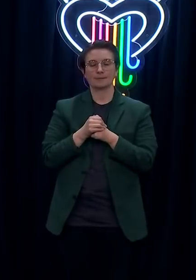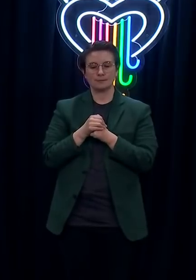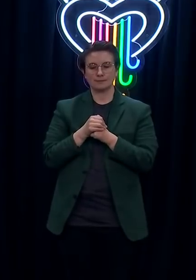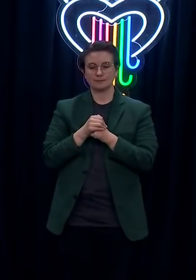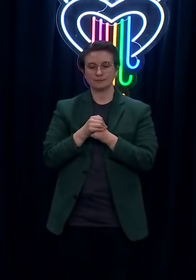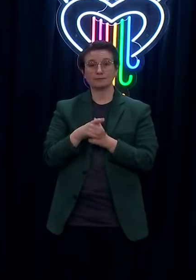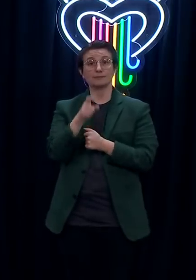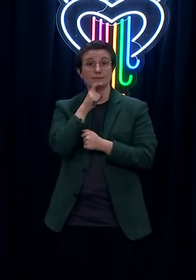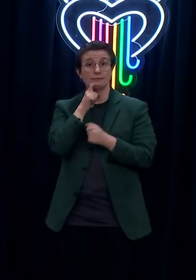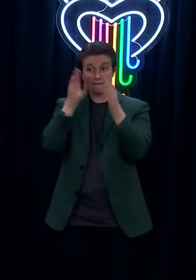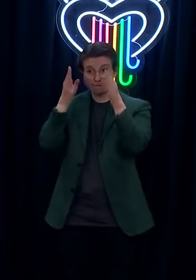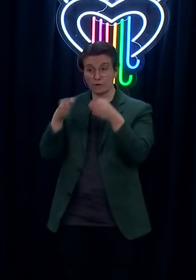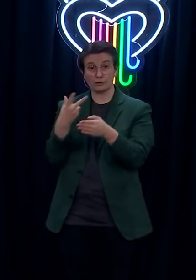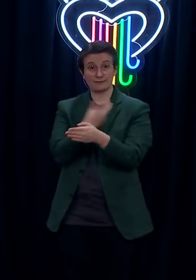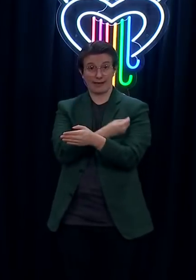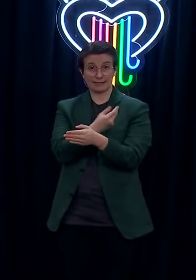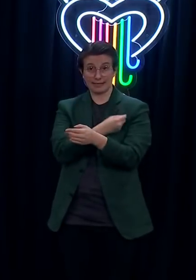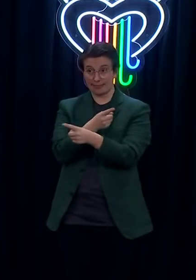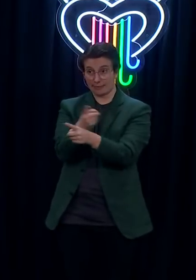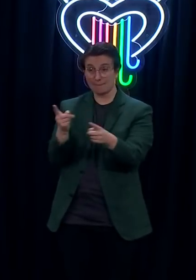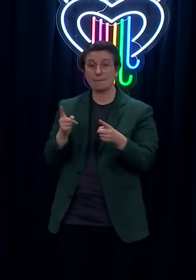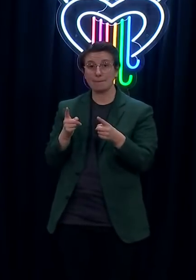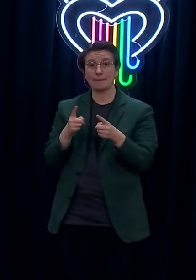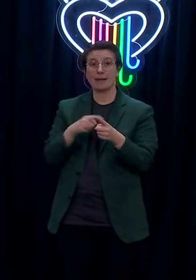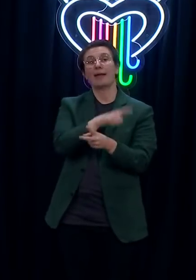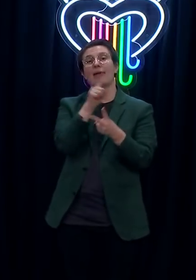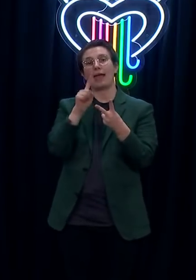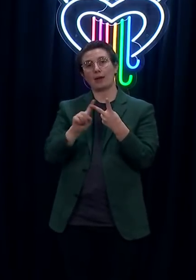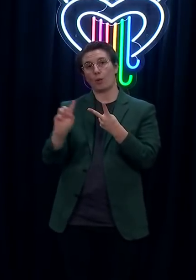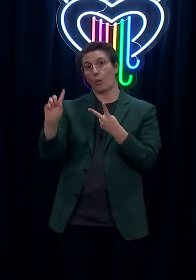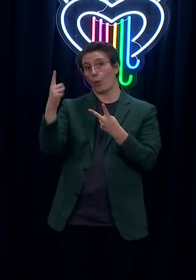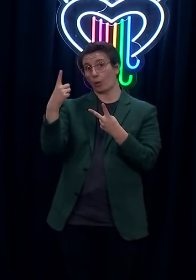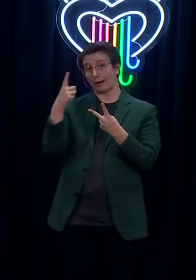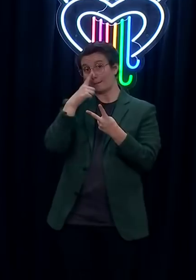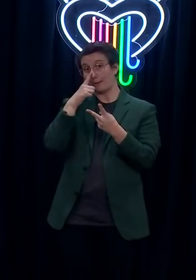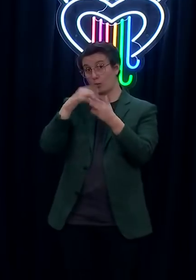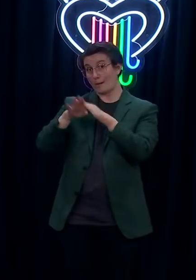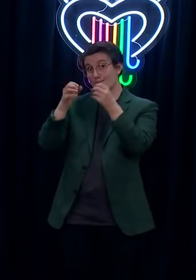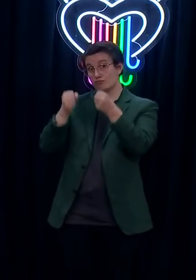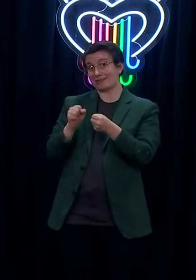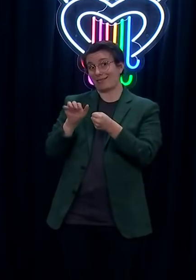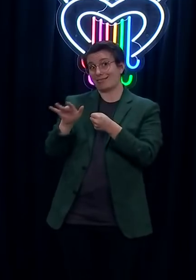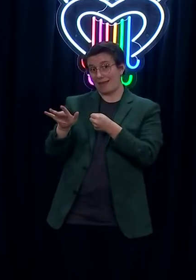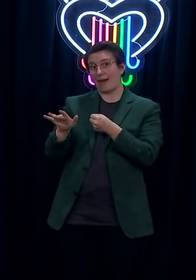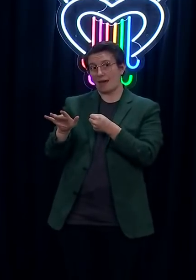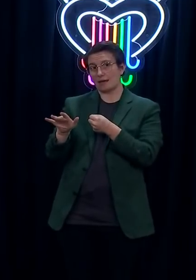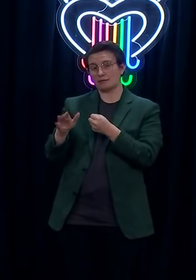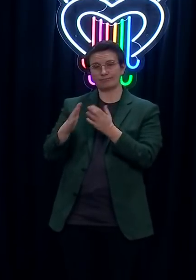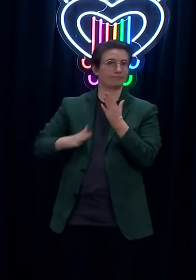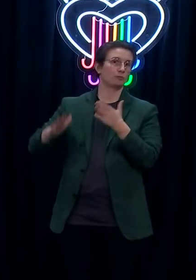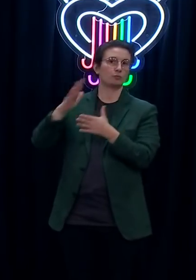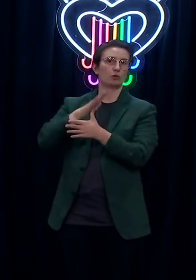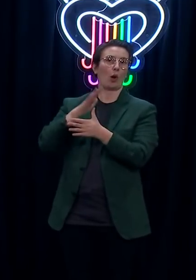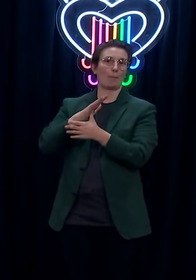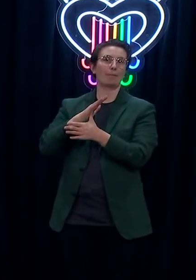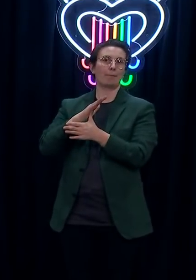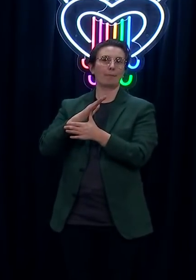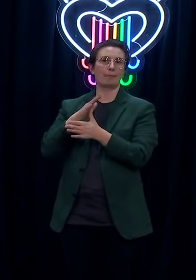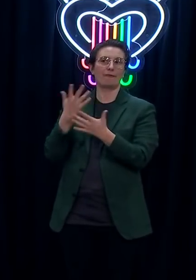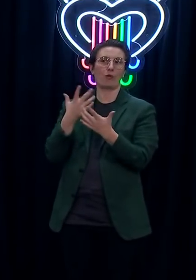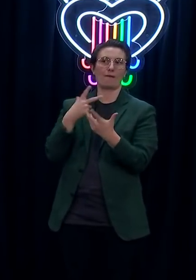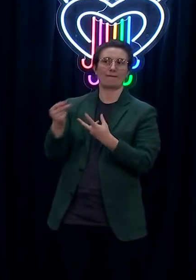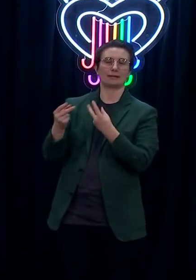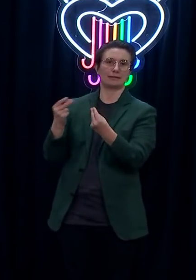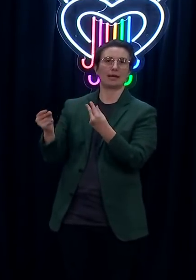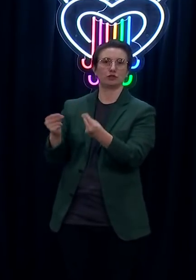while Auckland inmates have been part of the first amongst inmates to be vaccinated. Where in Thames, where birth of Thames has the